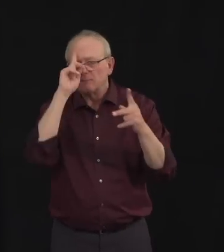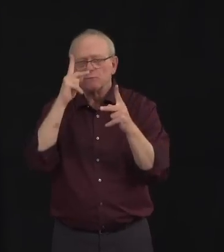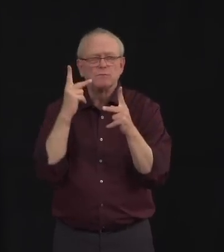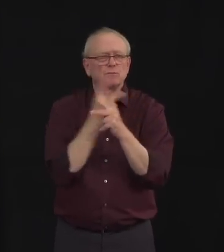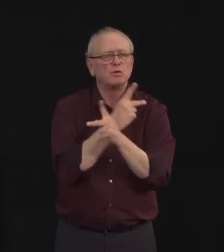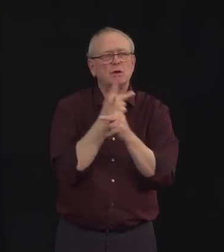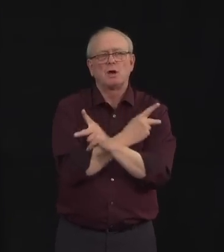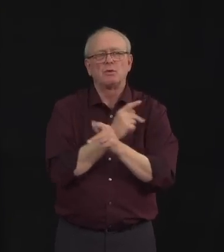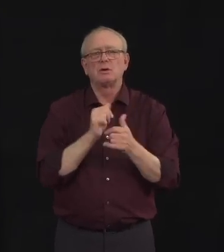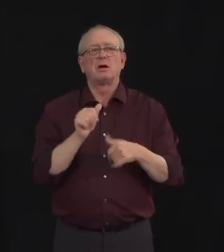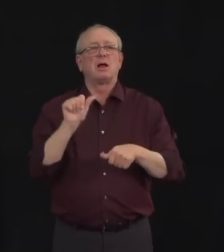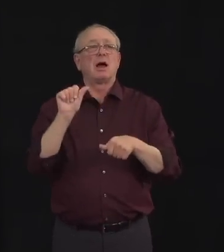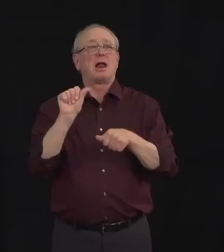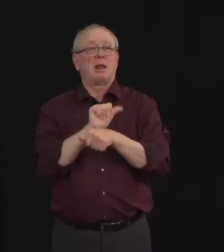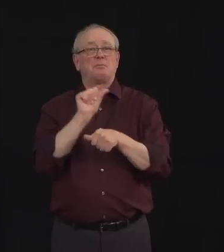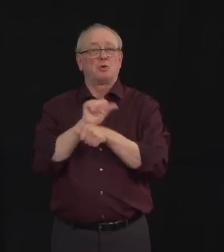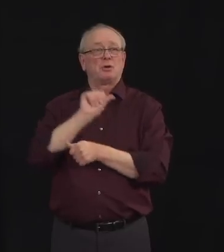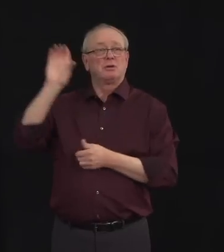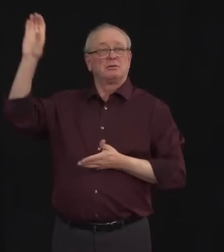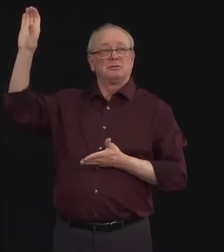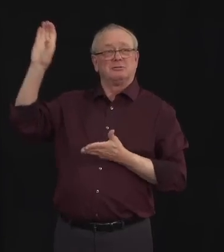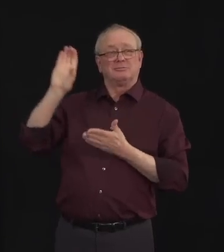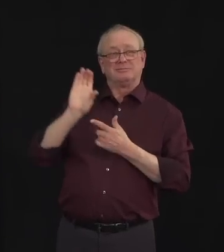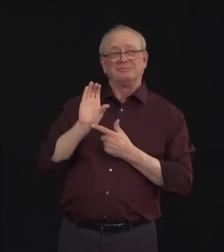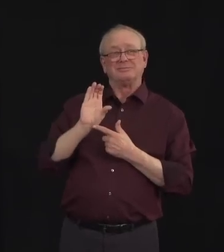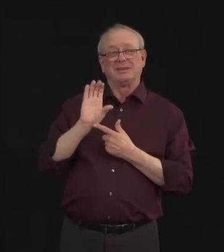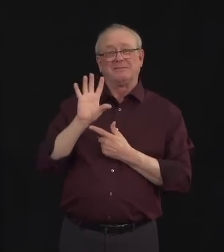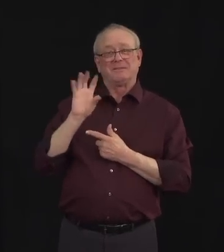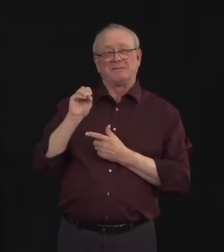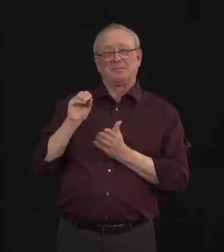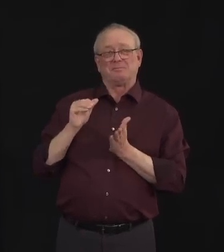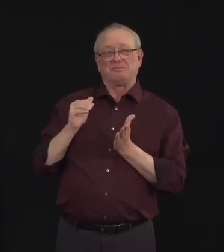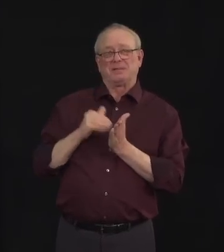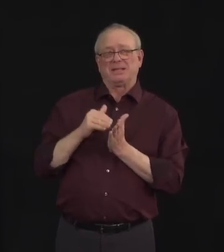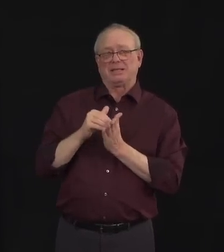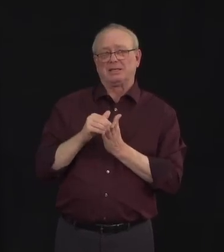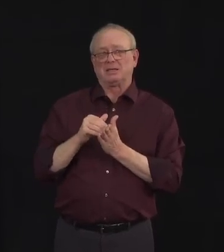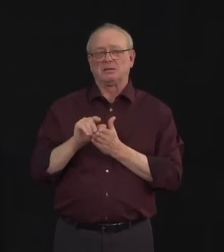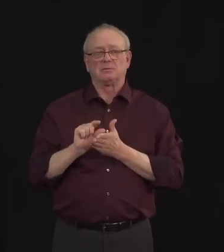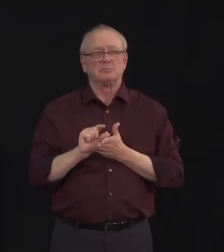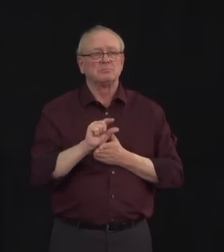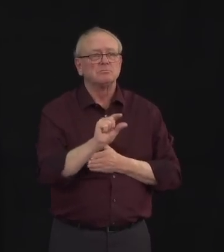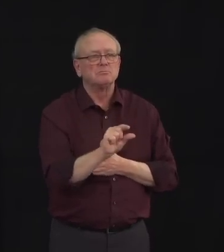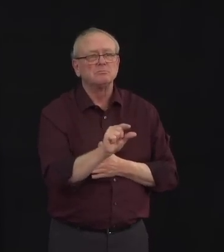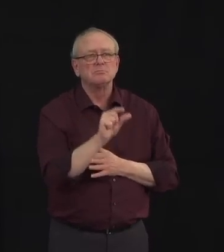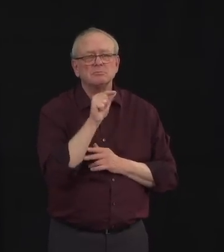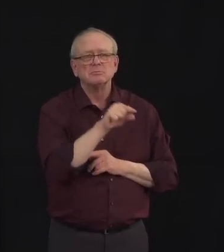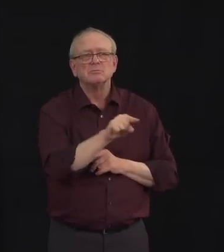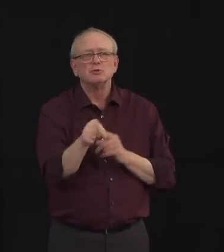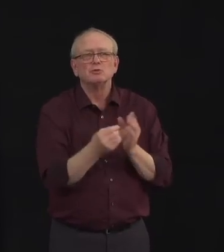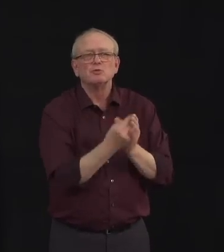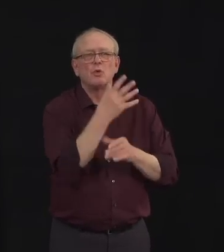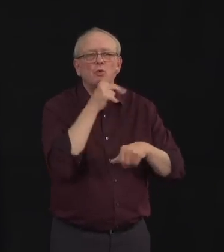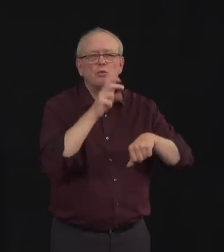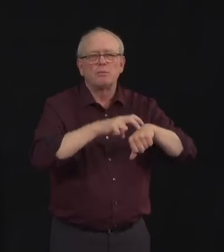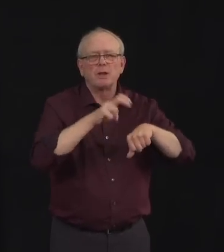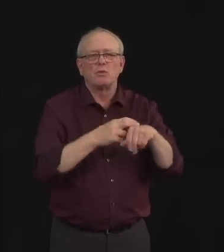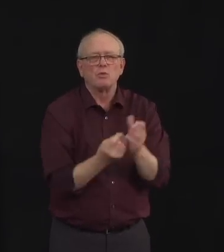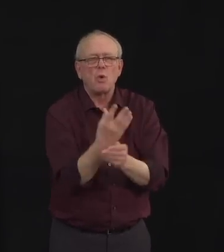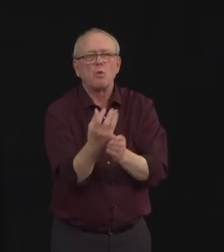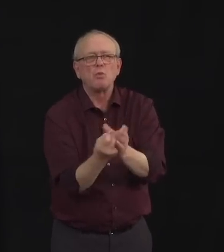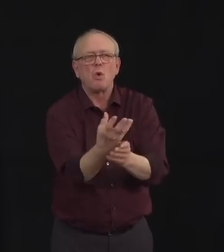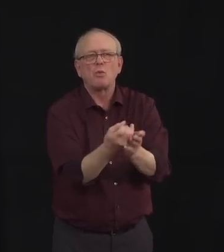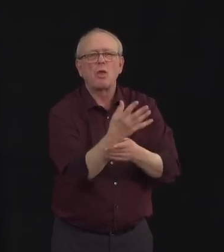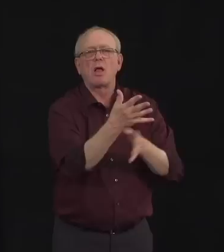$50 million to, again, help producers that have full potato barns of potatoes that obviously